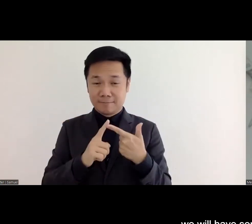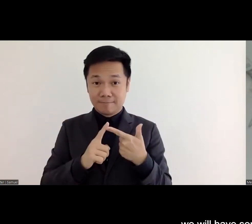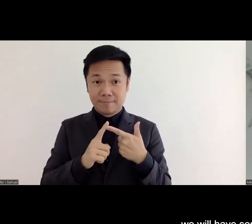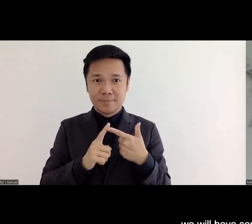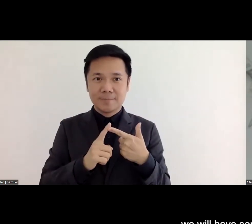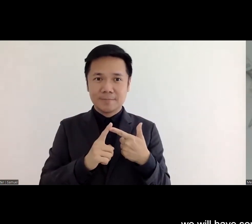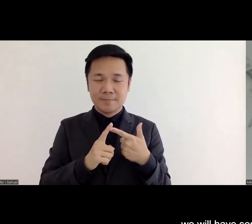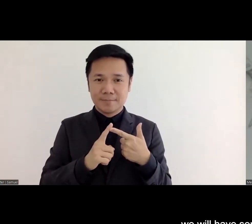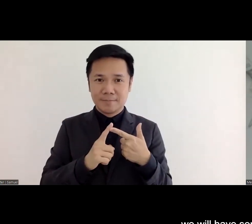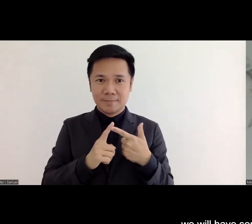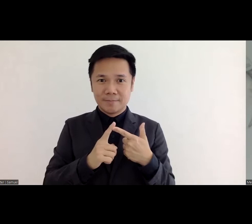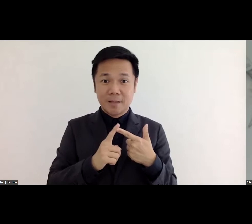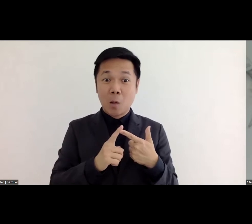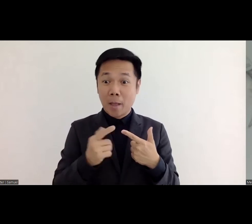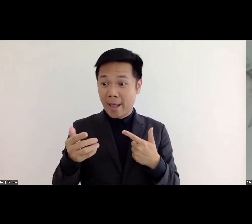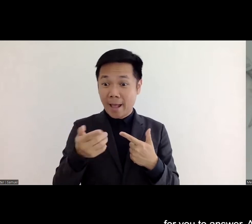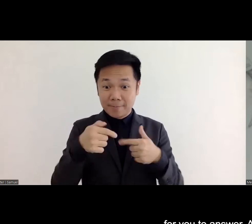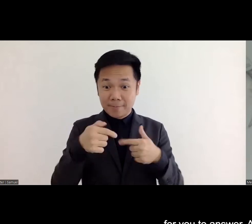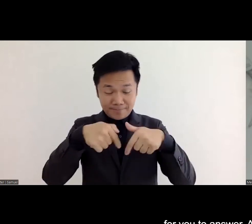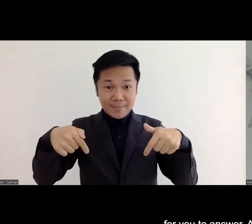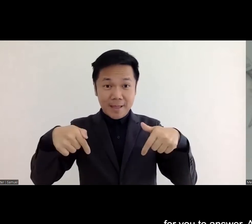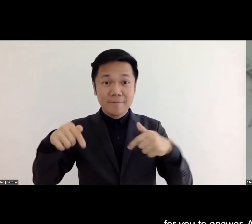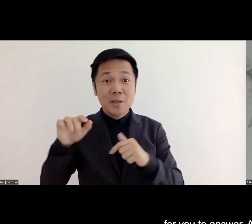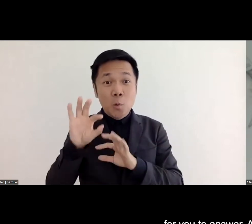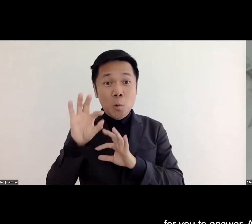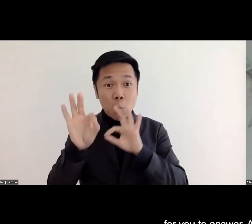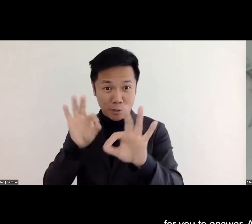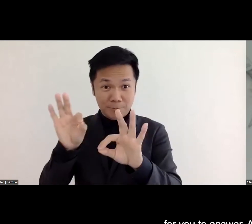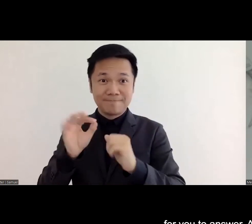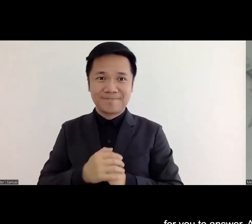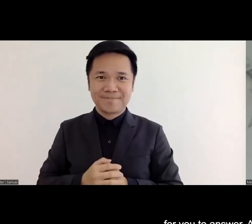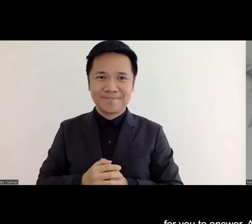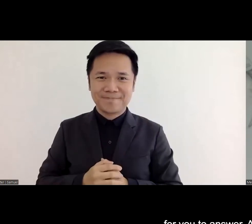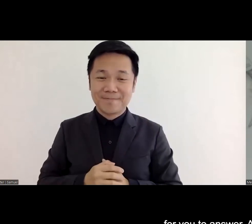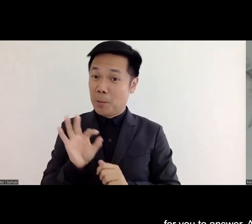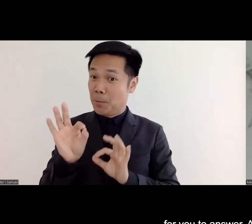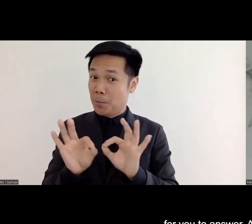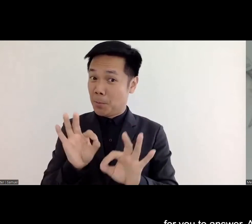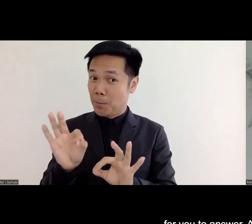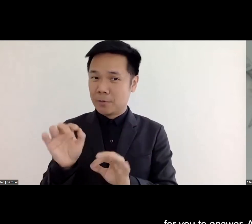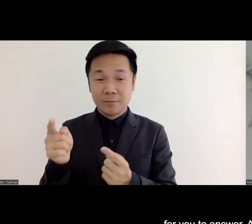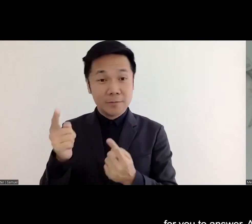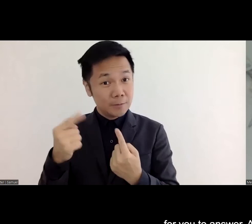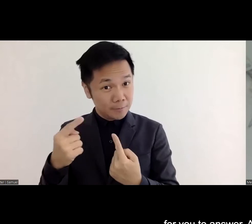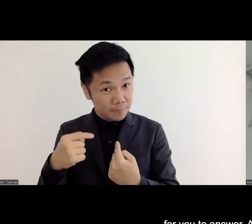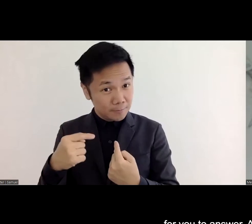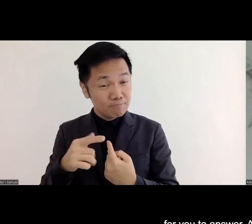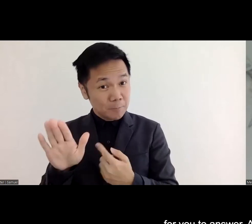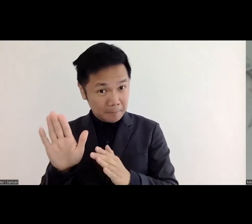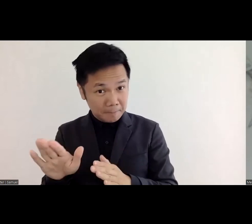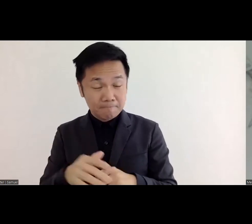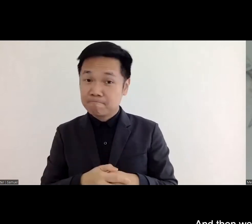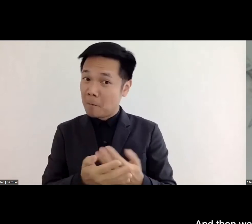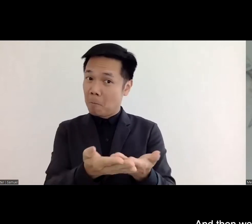have some questions uh for you to answer anyone can reply uh